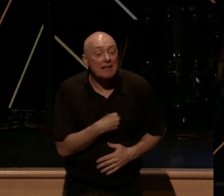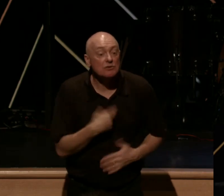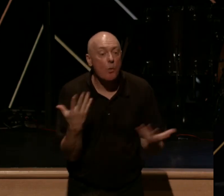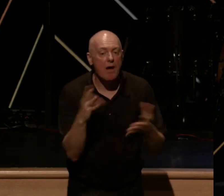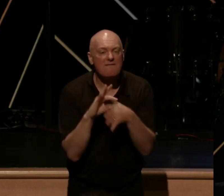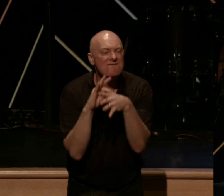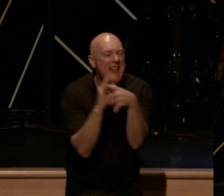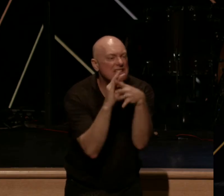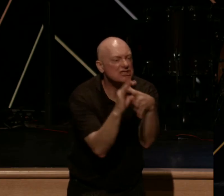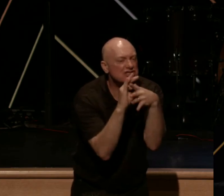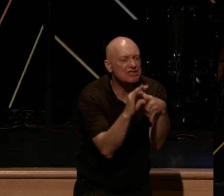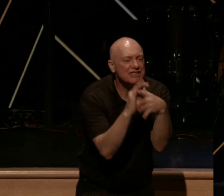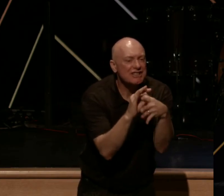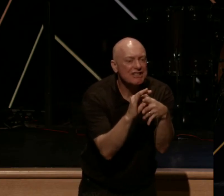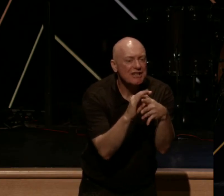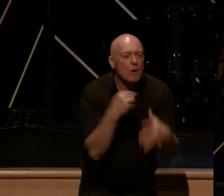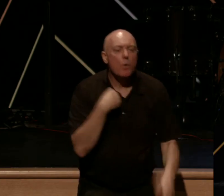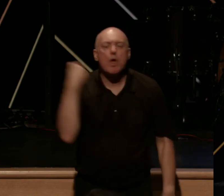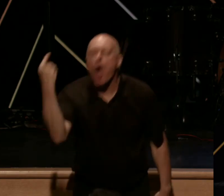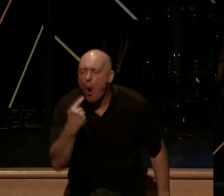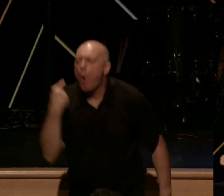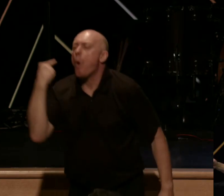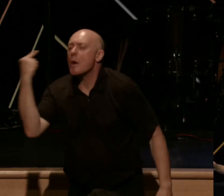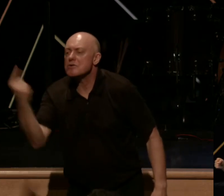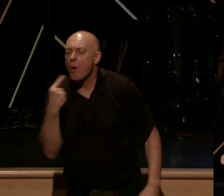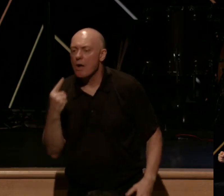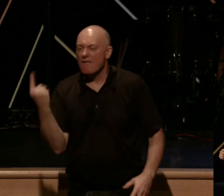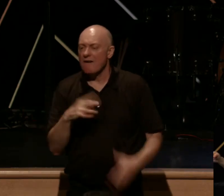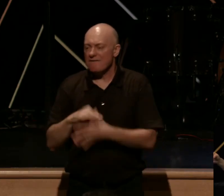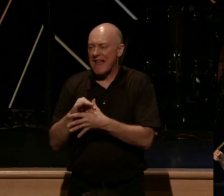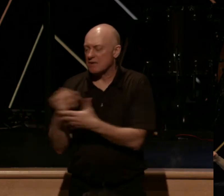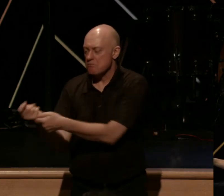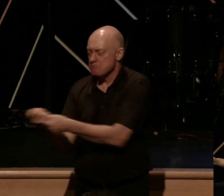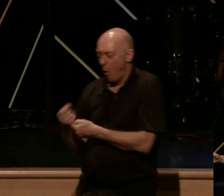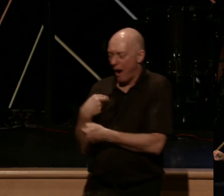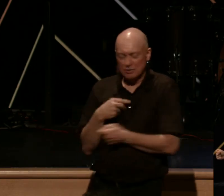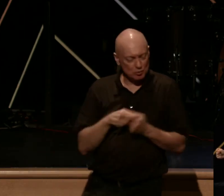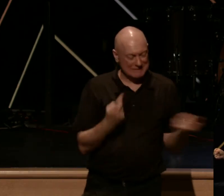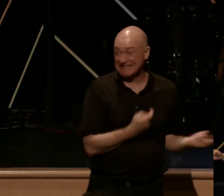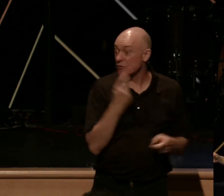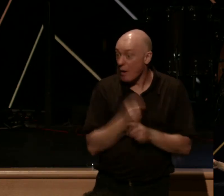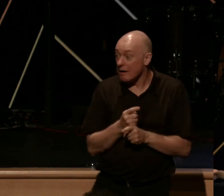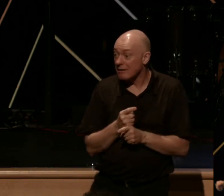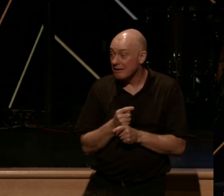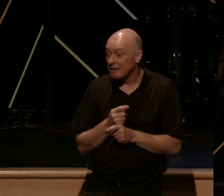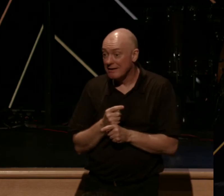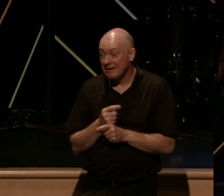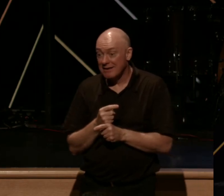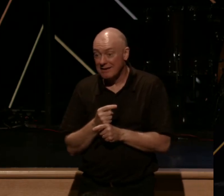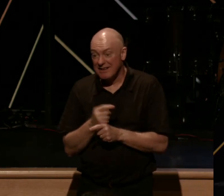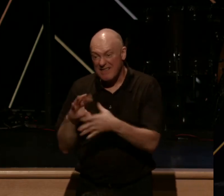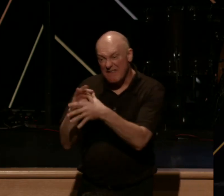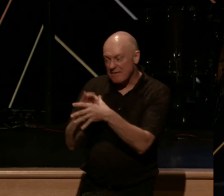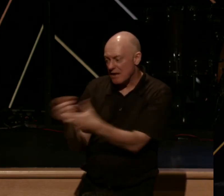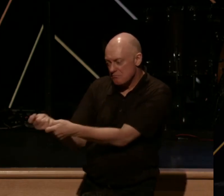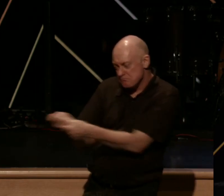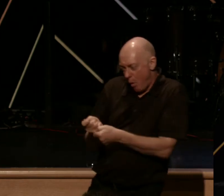that's always, always, always pulling us toward the path of sin. So how do we find the